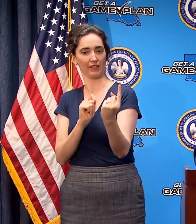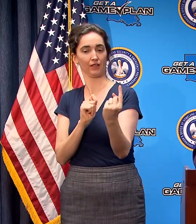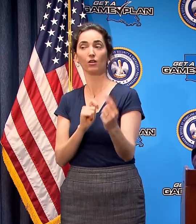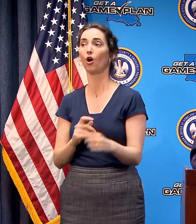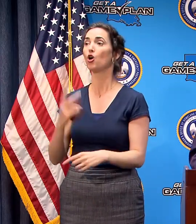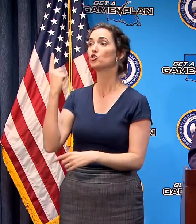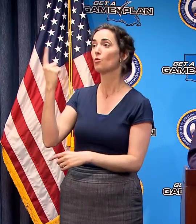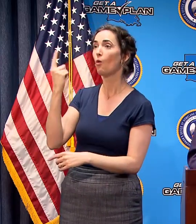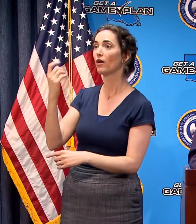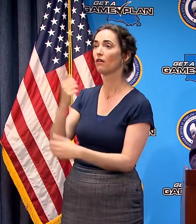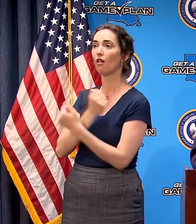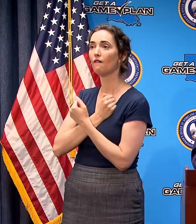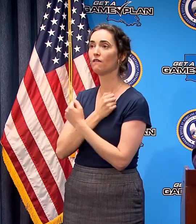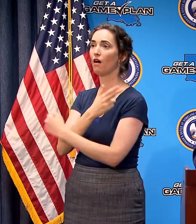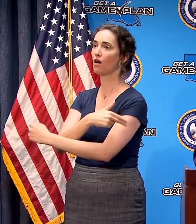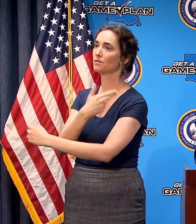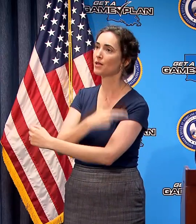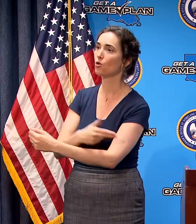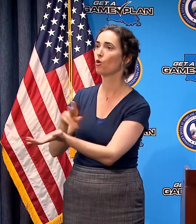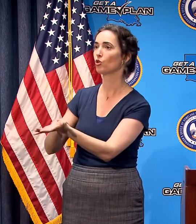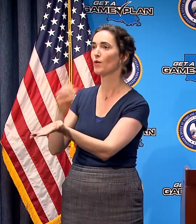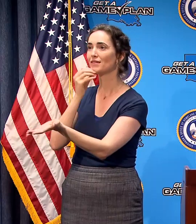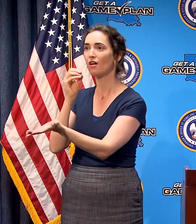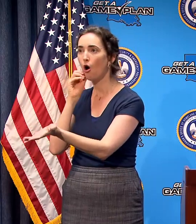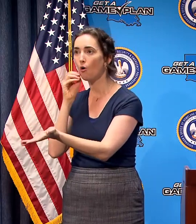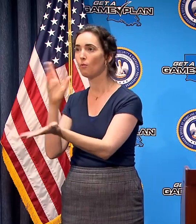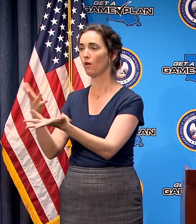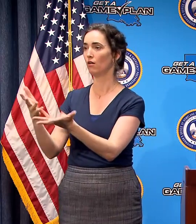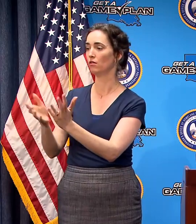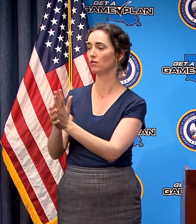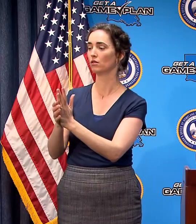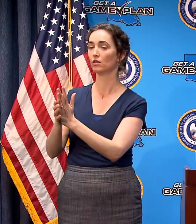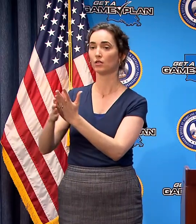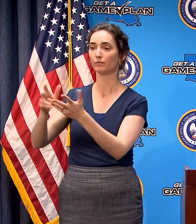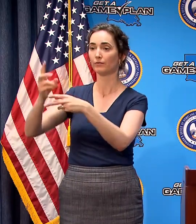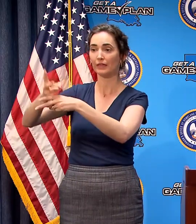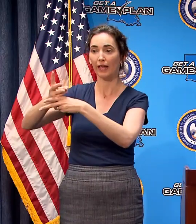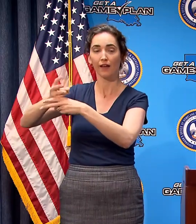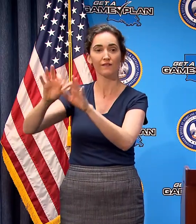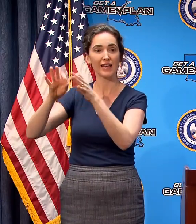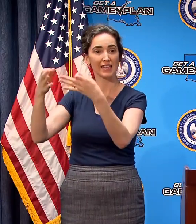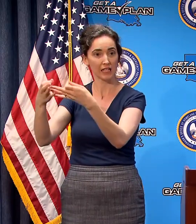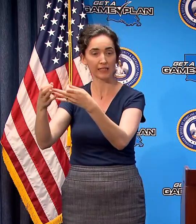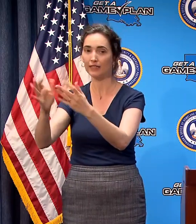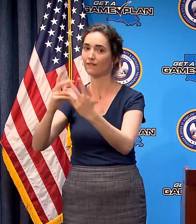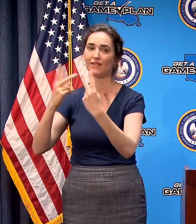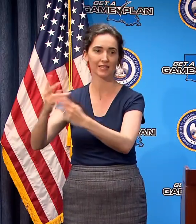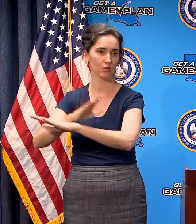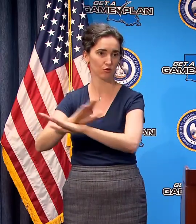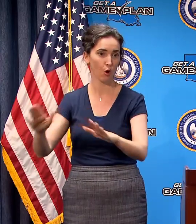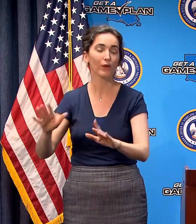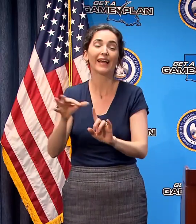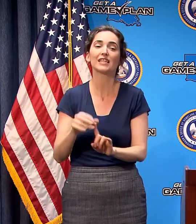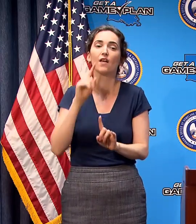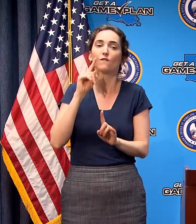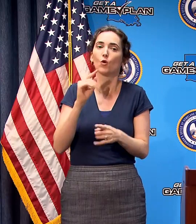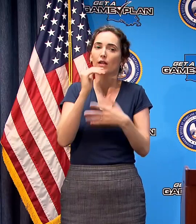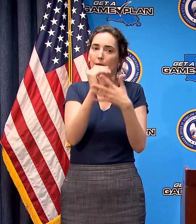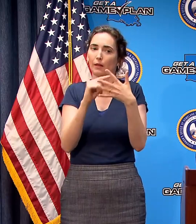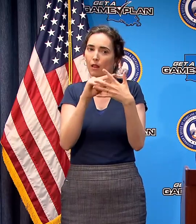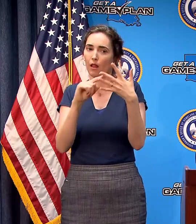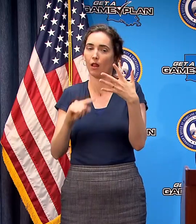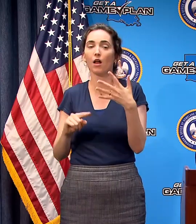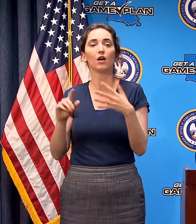hospital nursing home skilled nursing facility or other residential care facility except for limited exceptions as provided on the